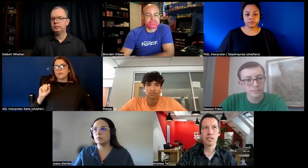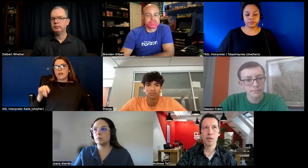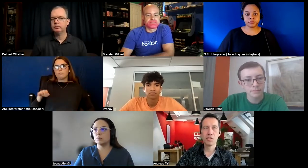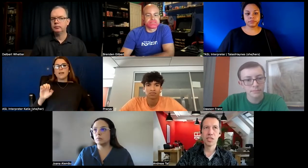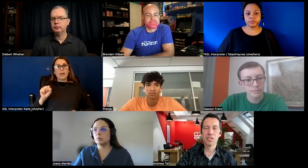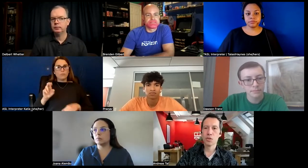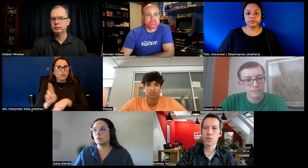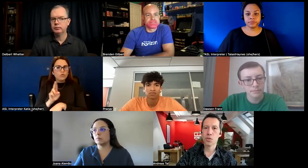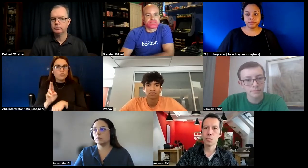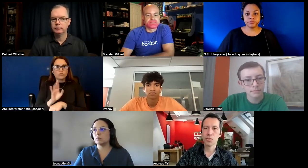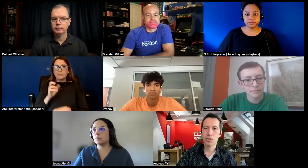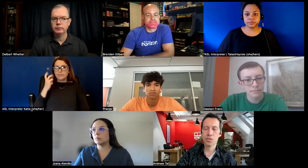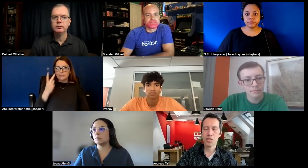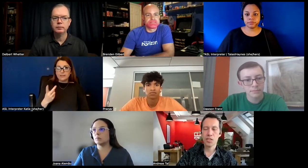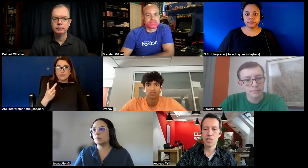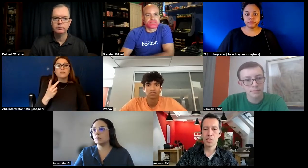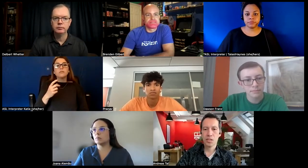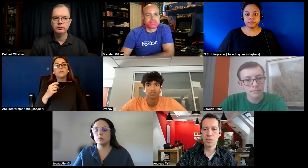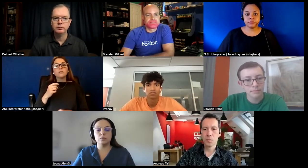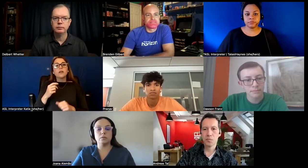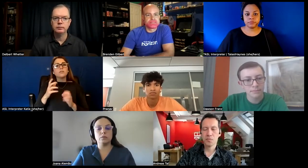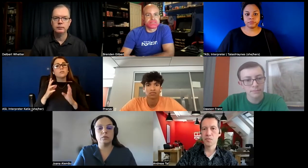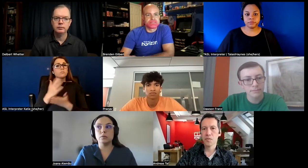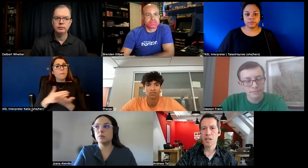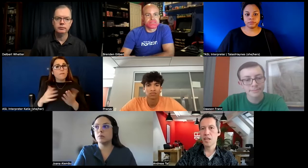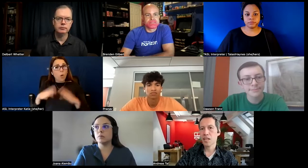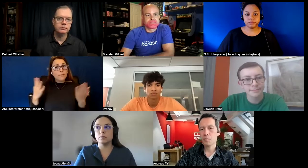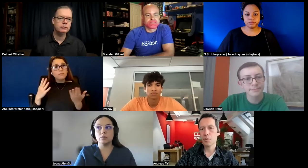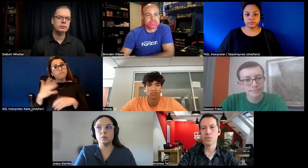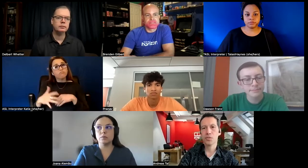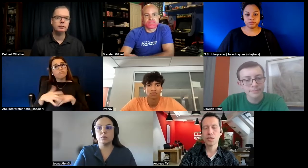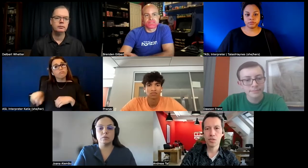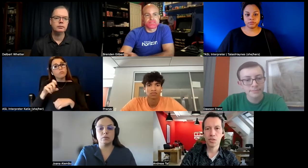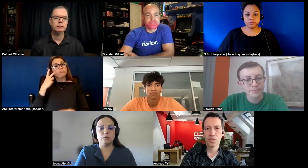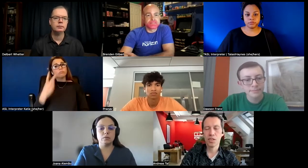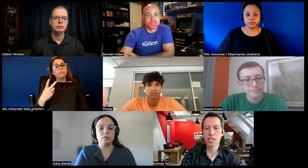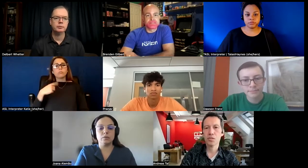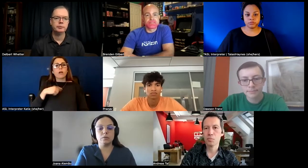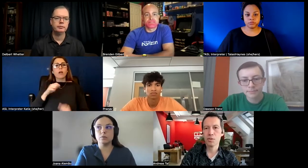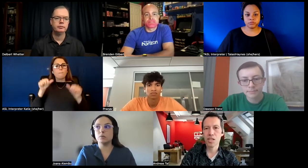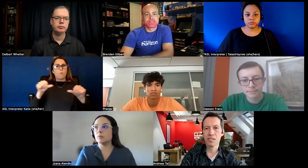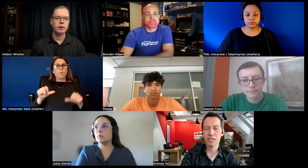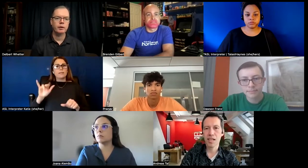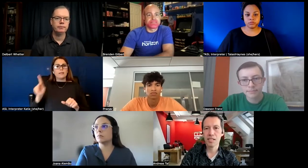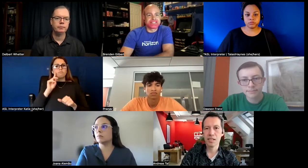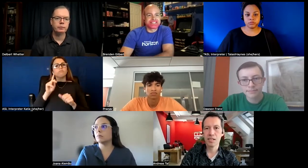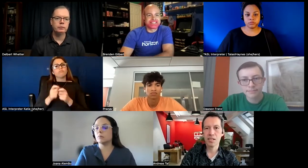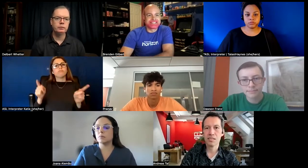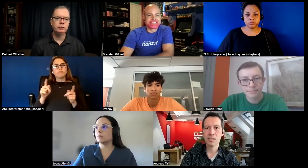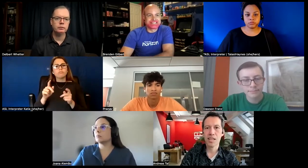part of it is also open source um and i can post the link to the project site uh in the slack